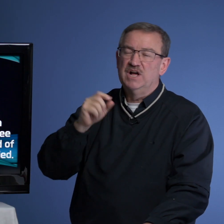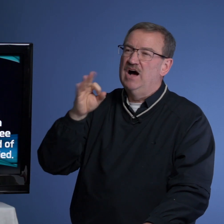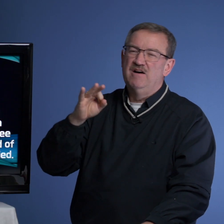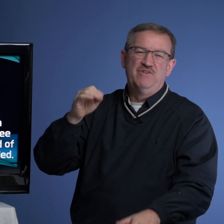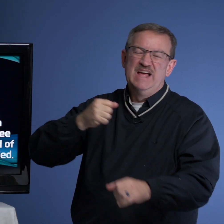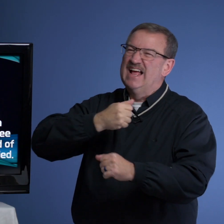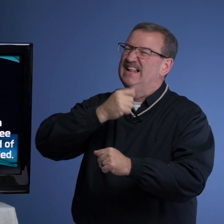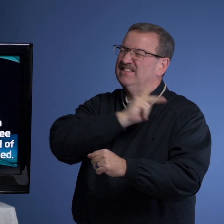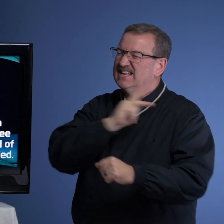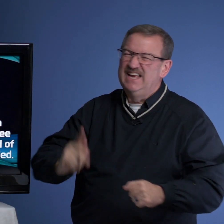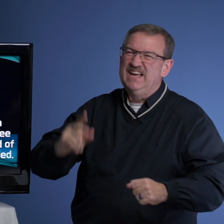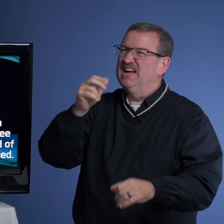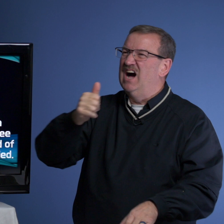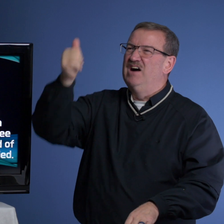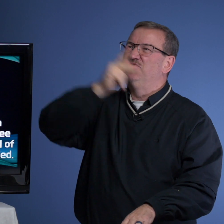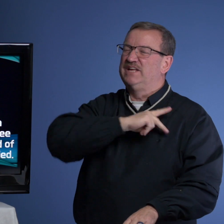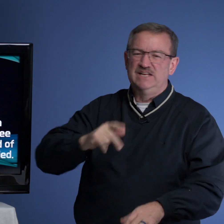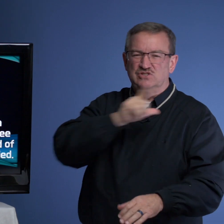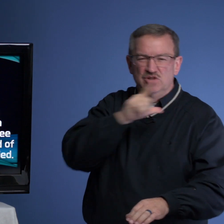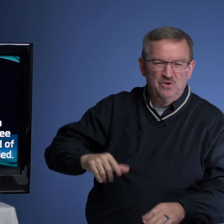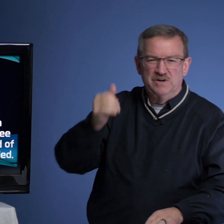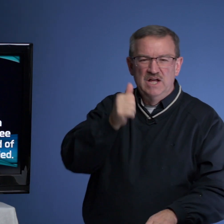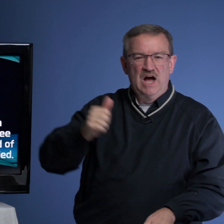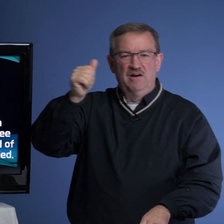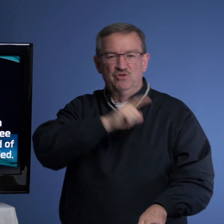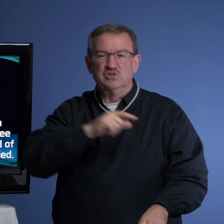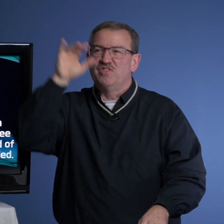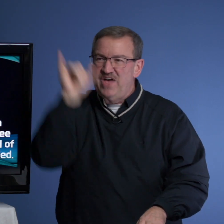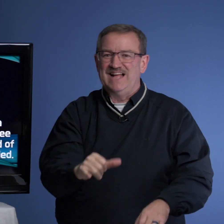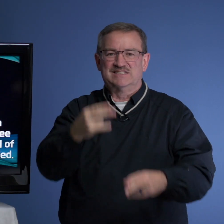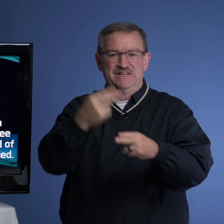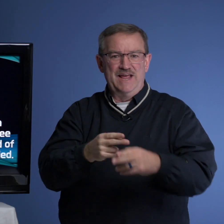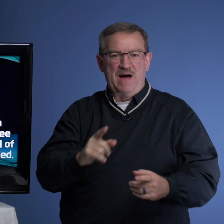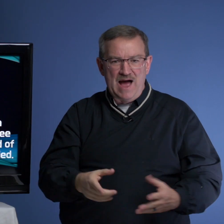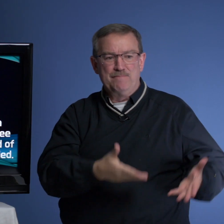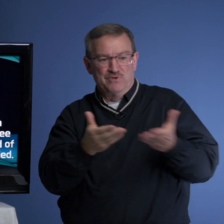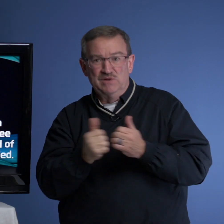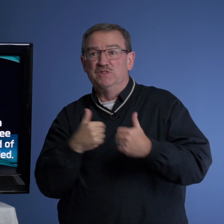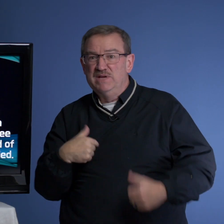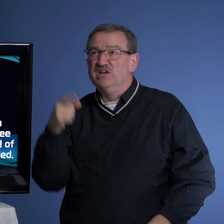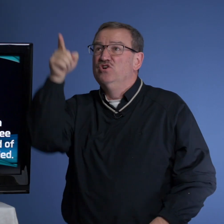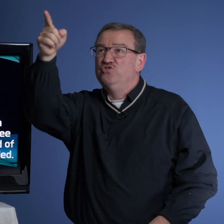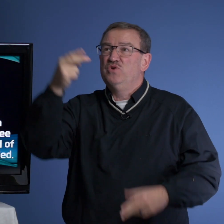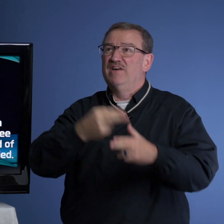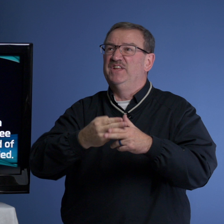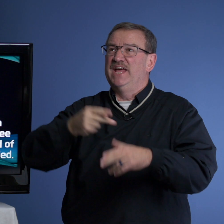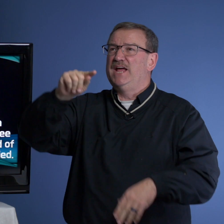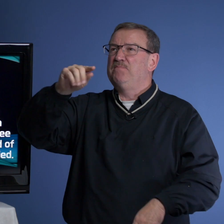of, the King of kings. The Lord of lords. That's the name I bring with me. You have the name